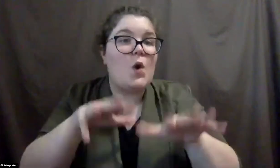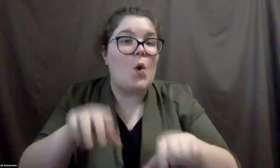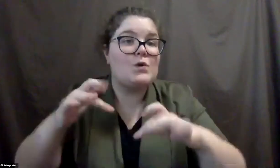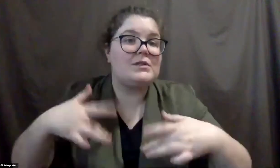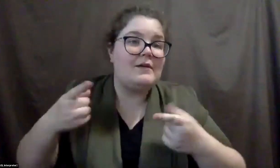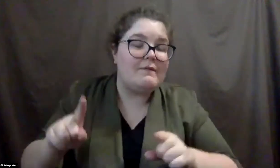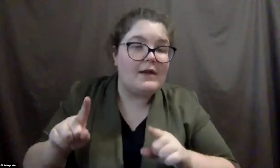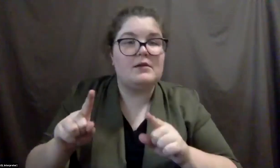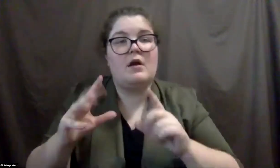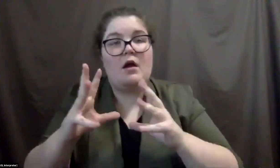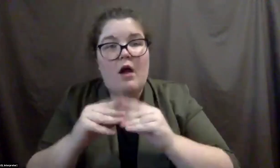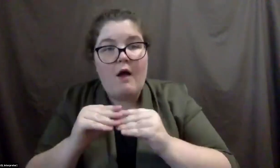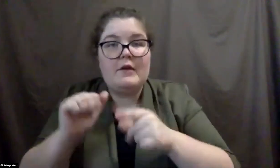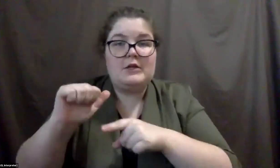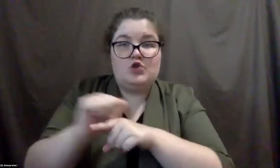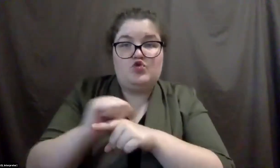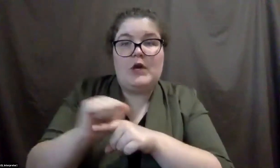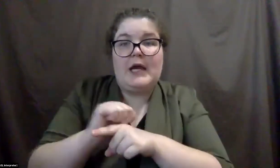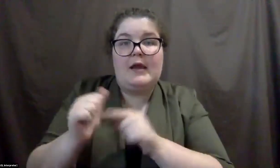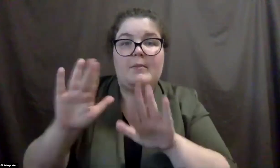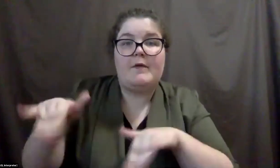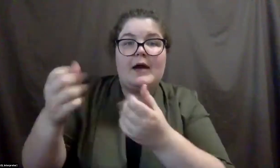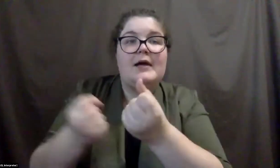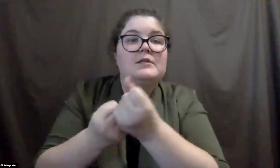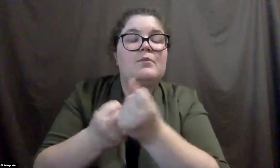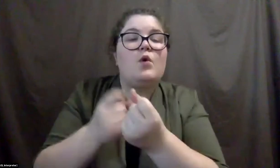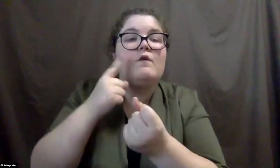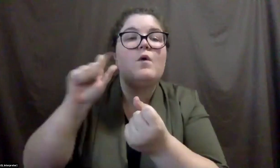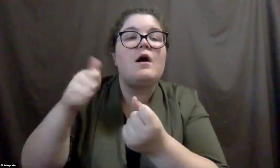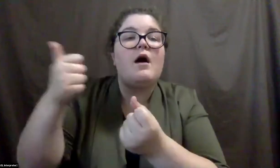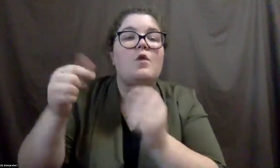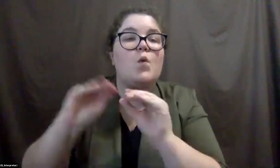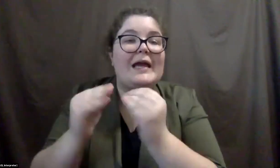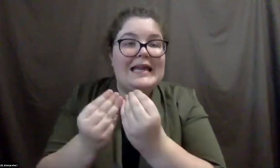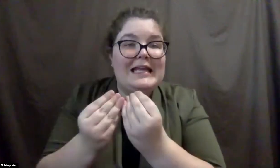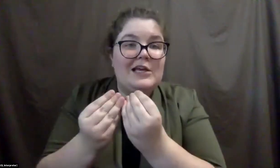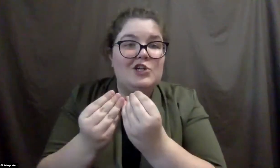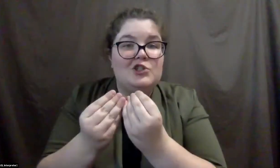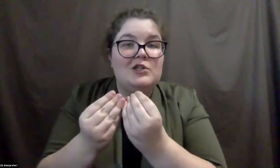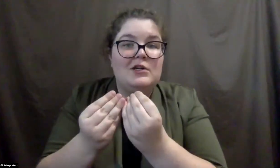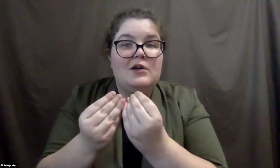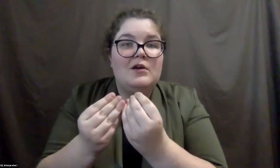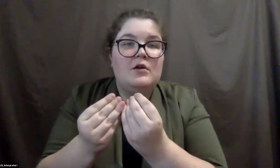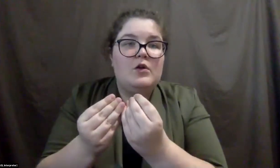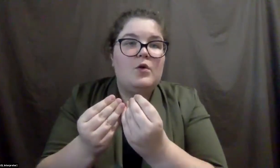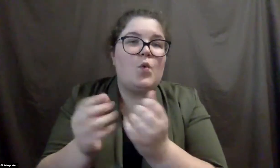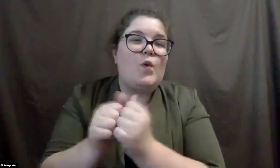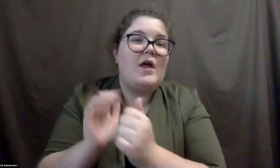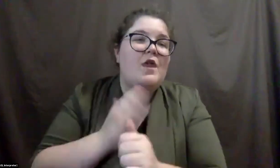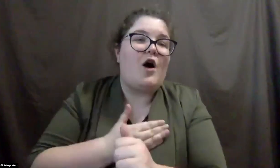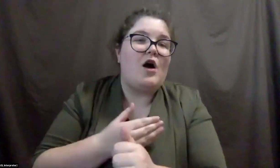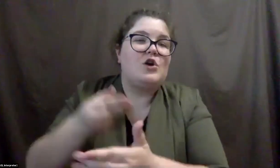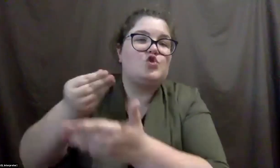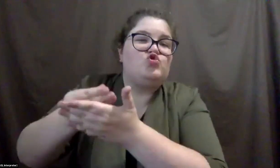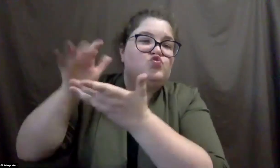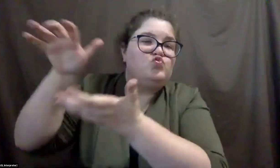and training sessions and, um, provide supports to other organizations, um, through our kind of a grant funded project. So it's,